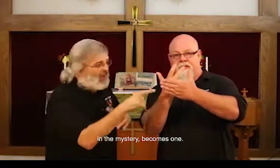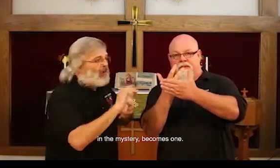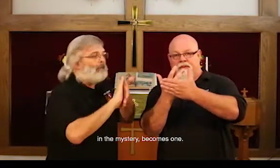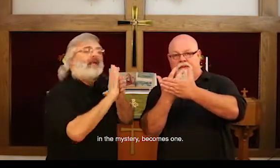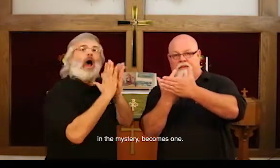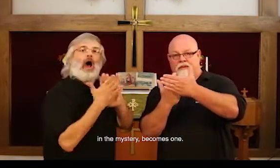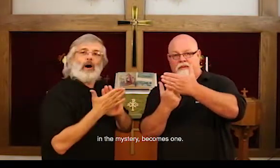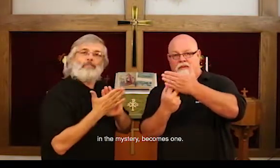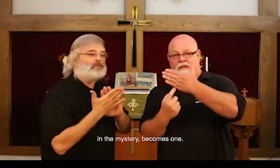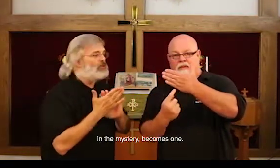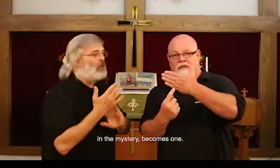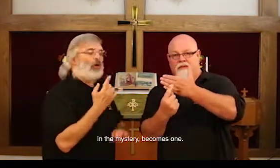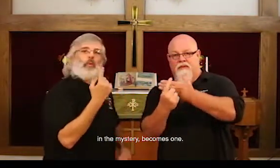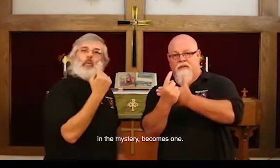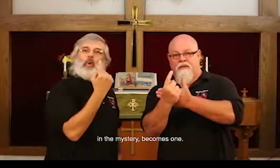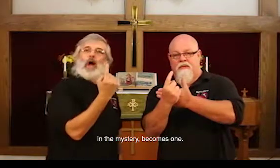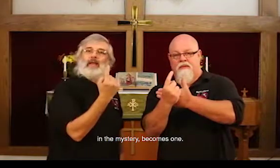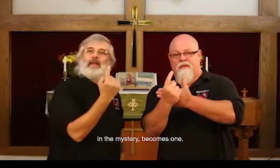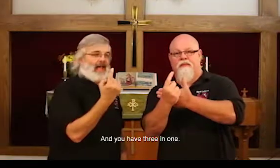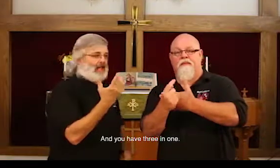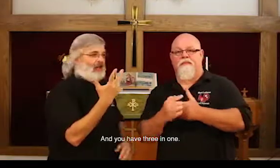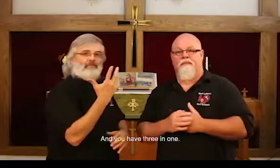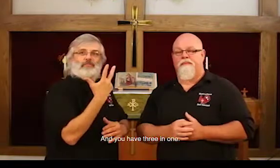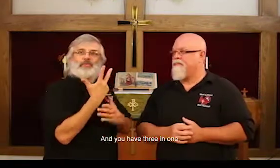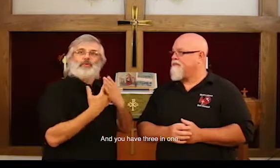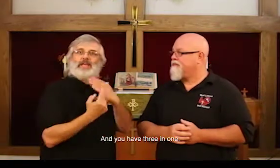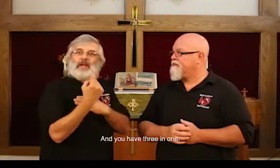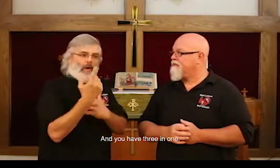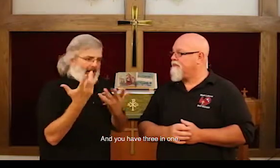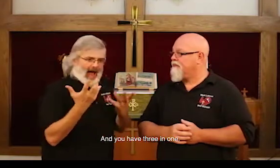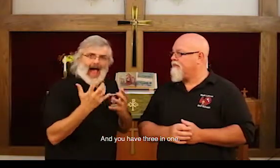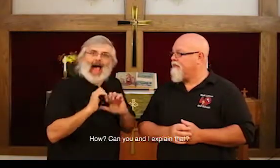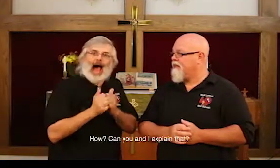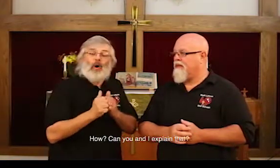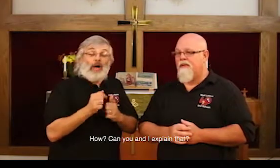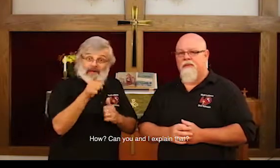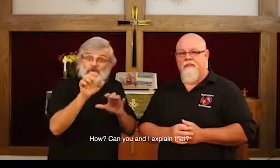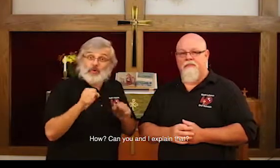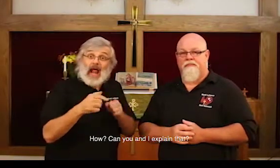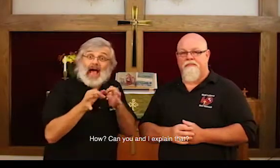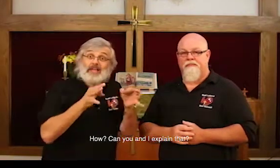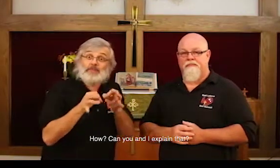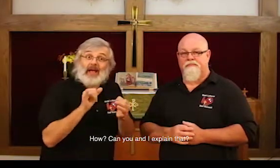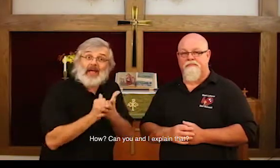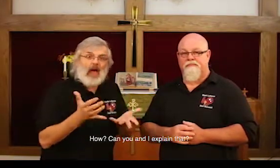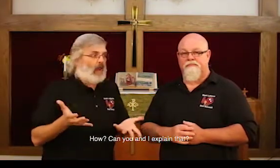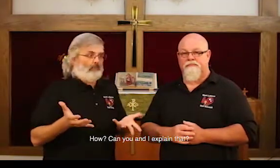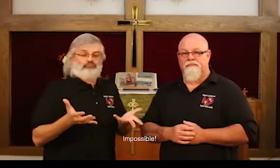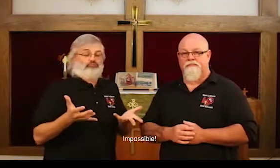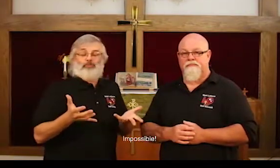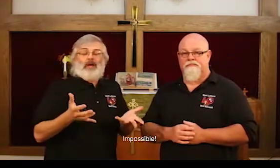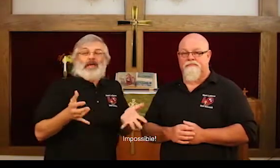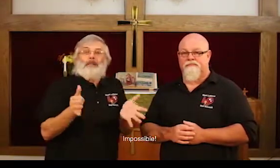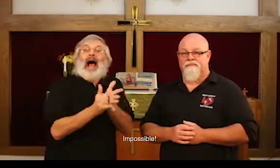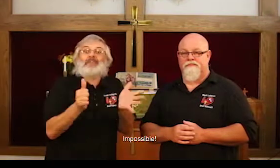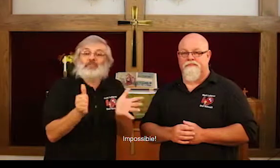becomes one, and you have three in one, how can you and I explain that, impossible,